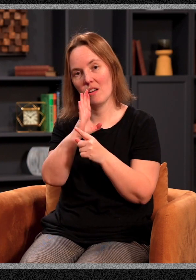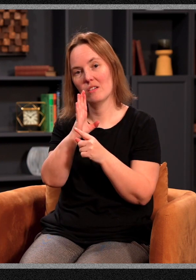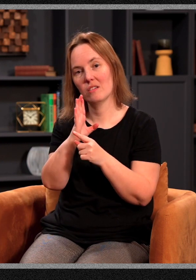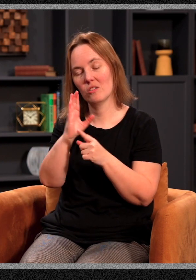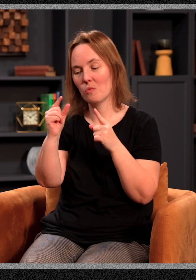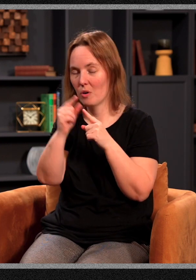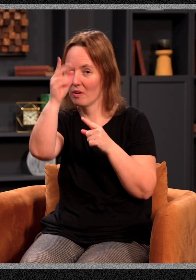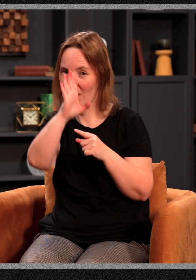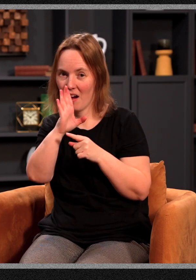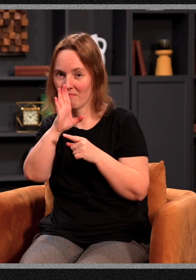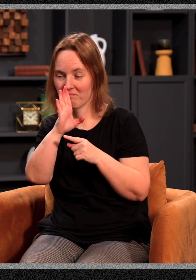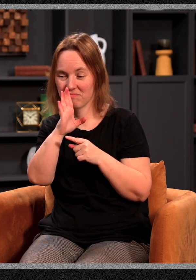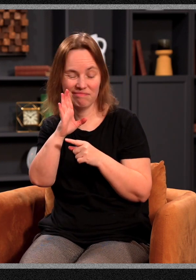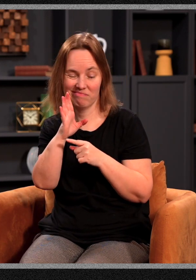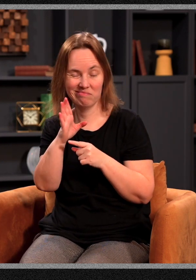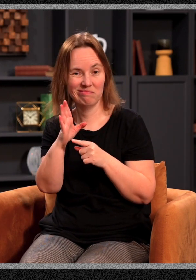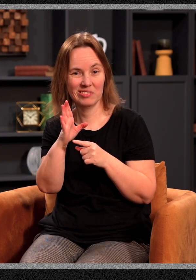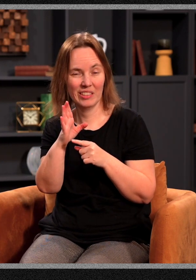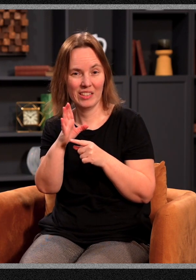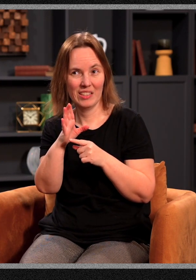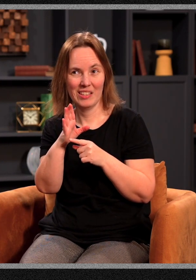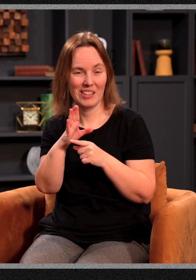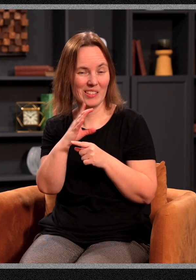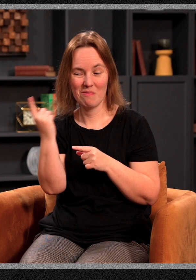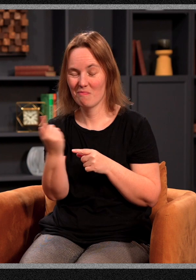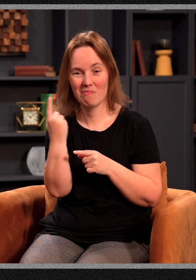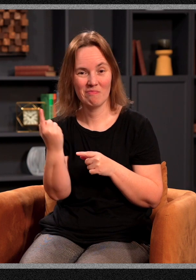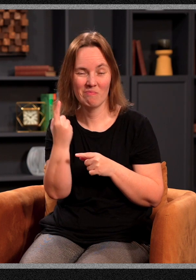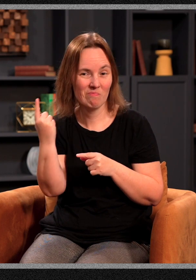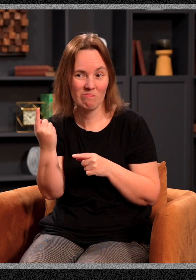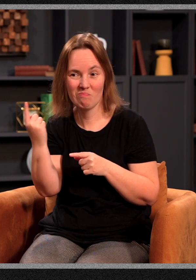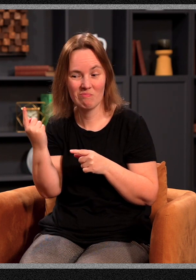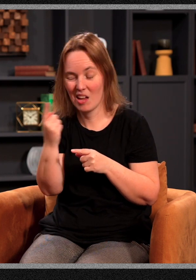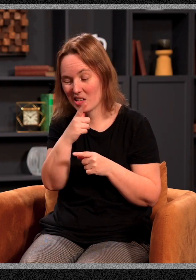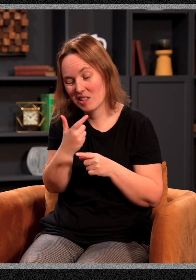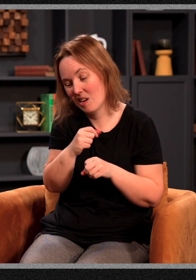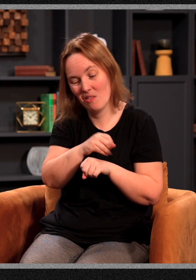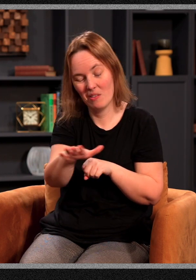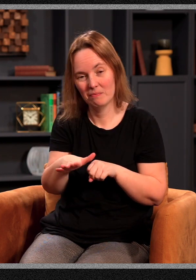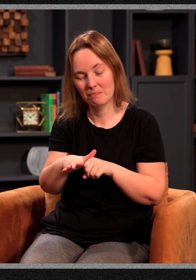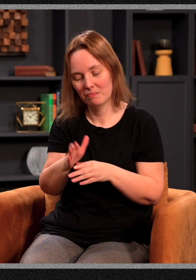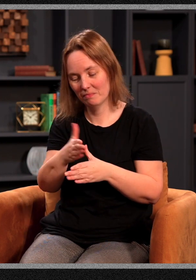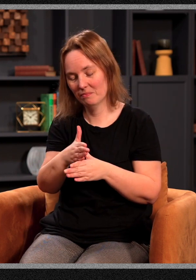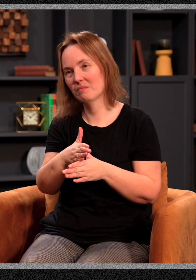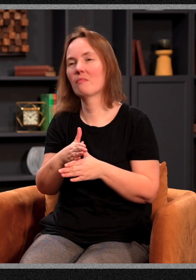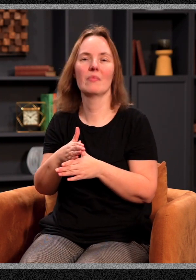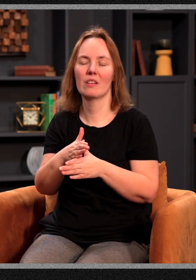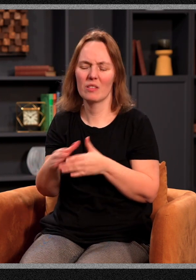God, the word of God is dead in the water. The word of God is of no effect. I was sharing earlier this morning, sharing with some friends,